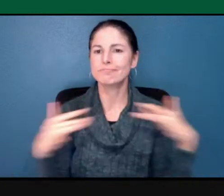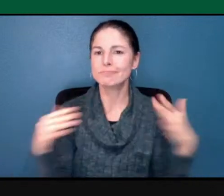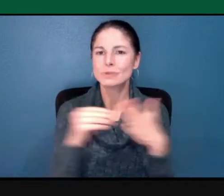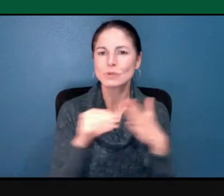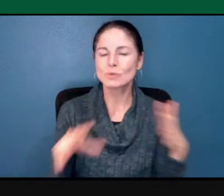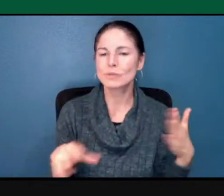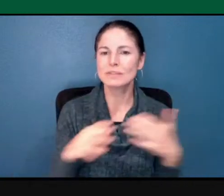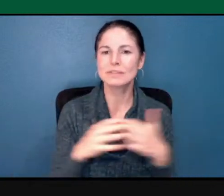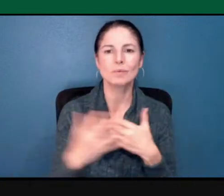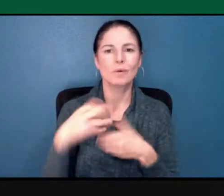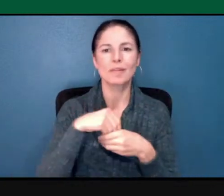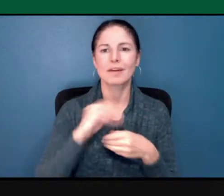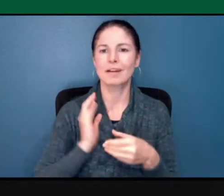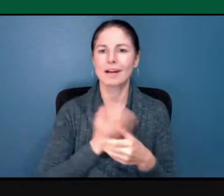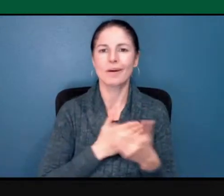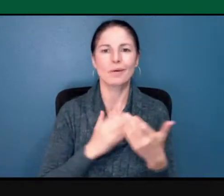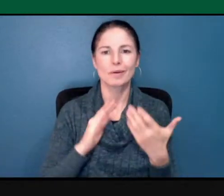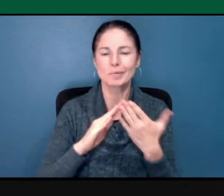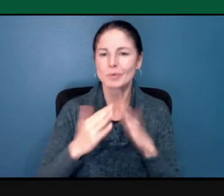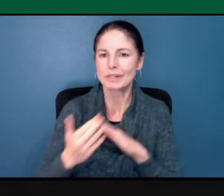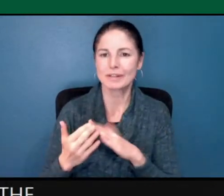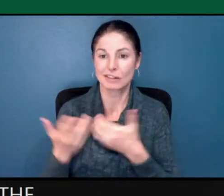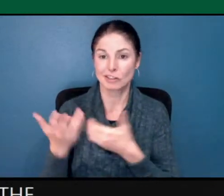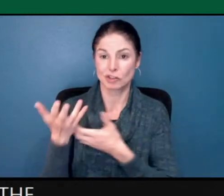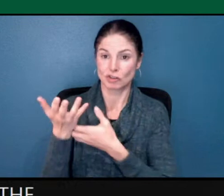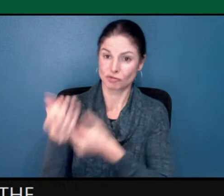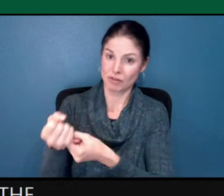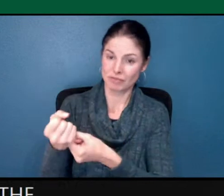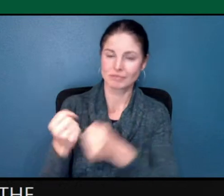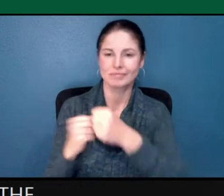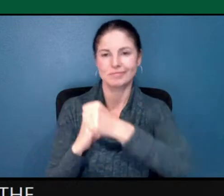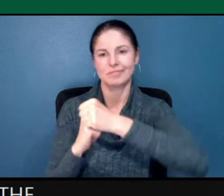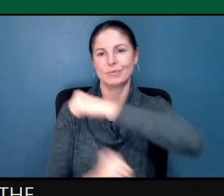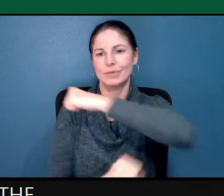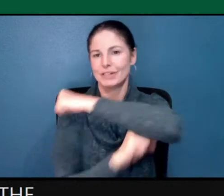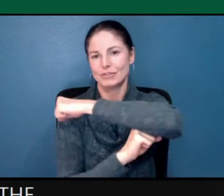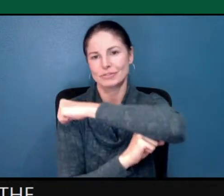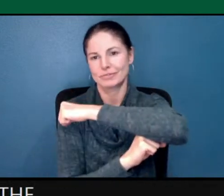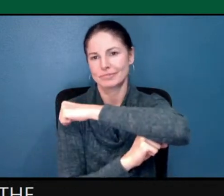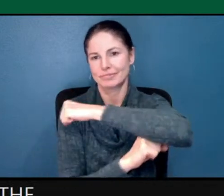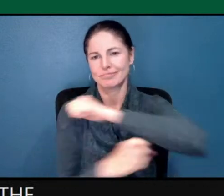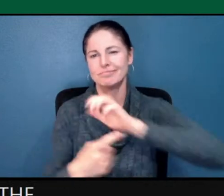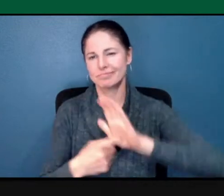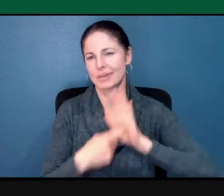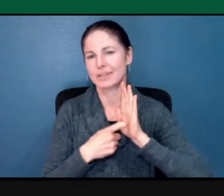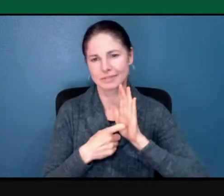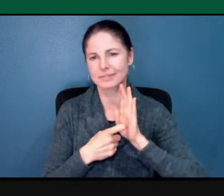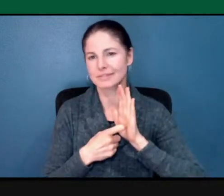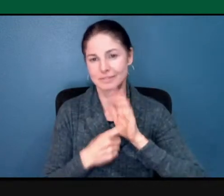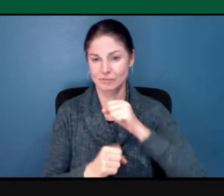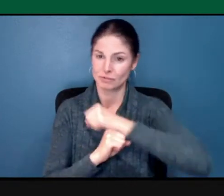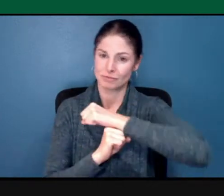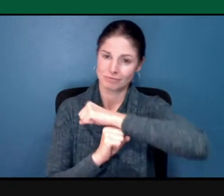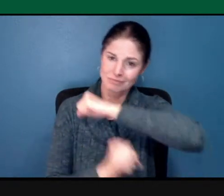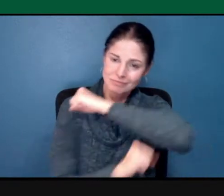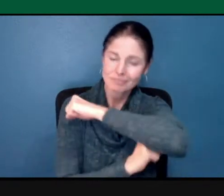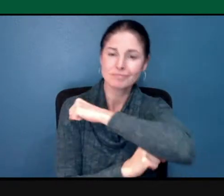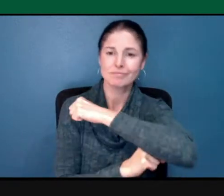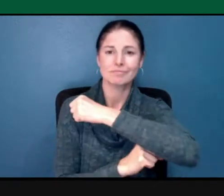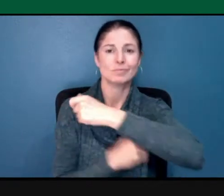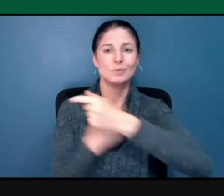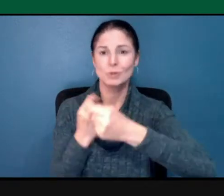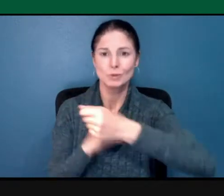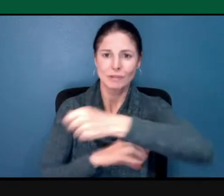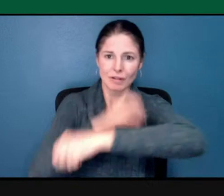It's trust, right, is the foundational component to develop relationships, to develop support,